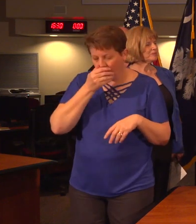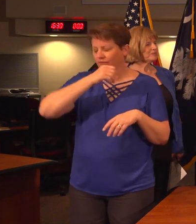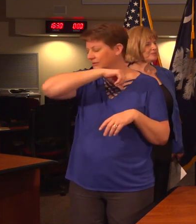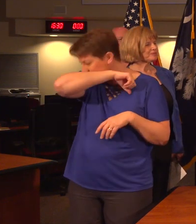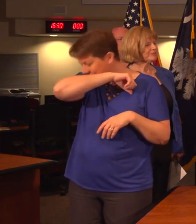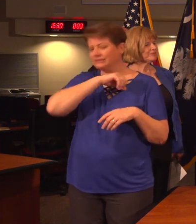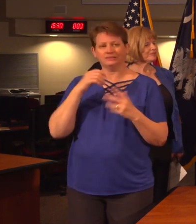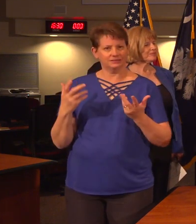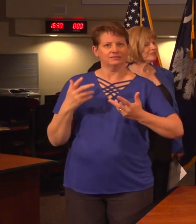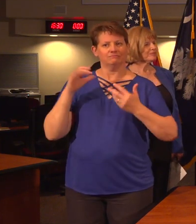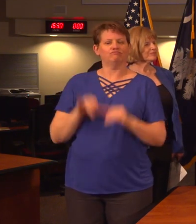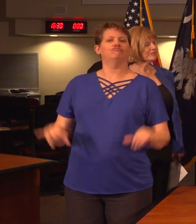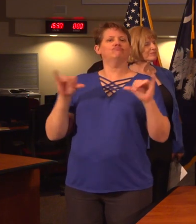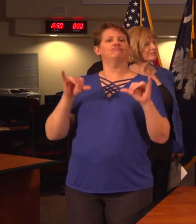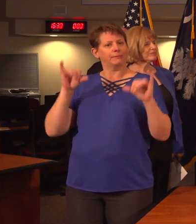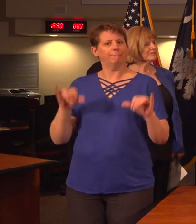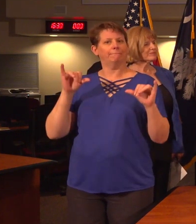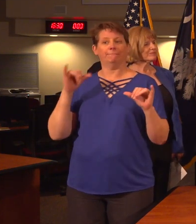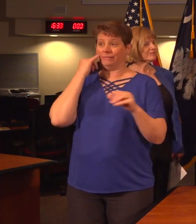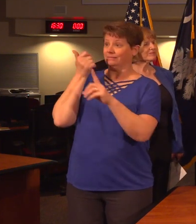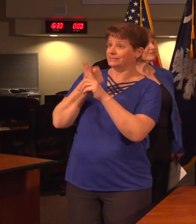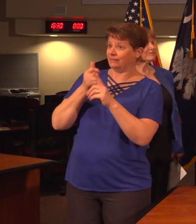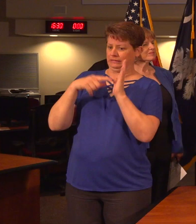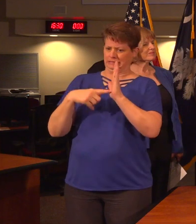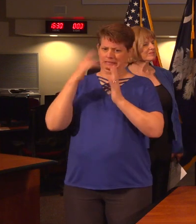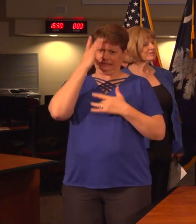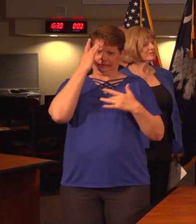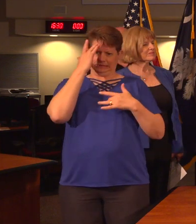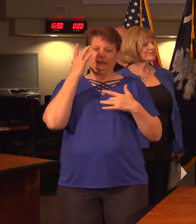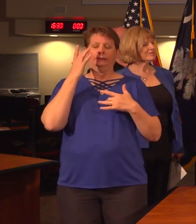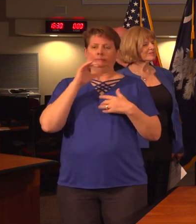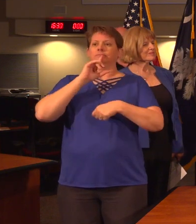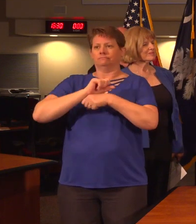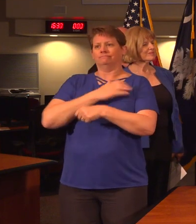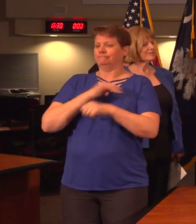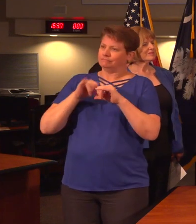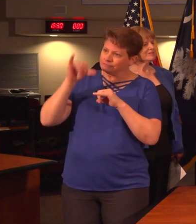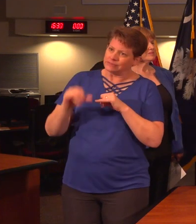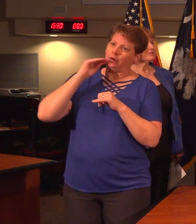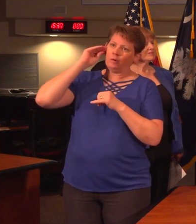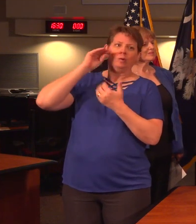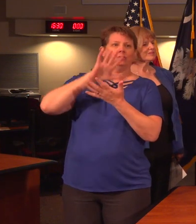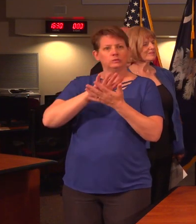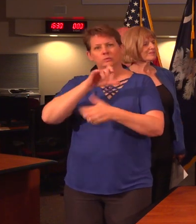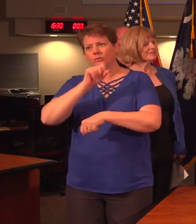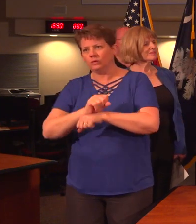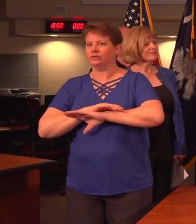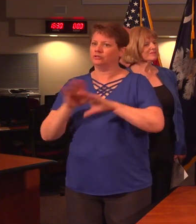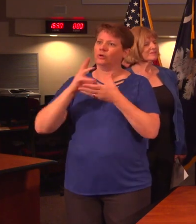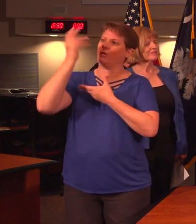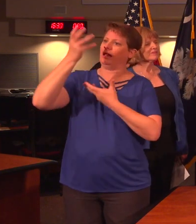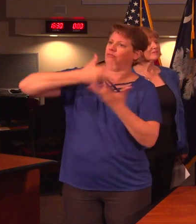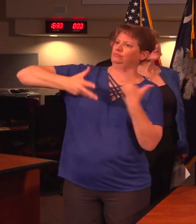cough. Individuals with signs of illness are asked to take seriously the recommendation to stay home from school and work and not